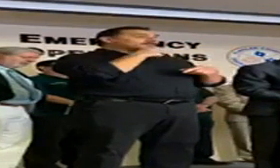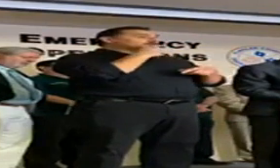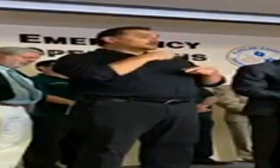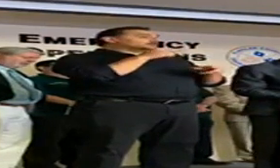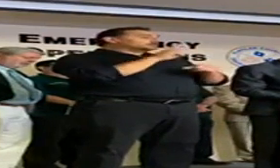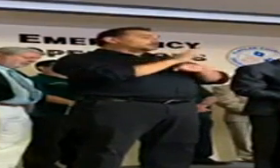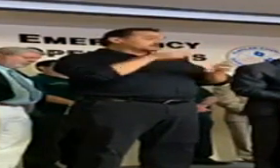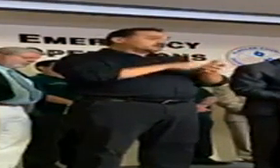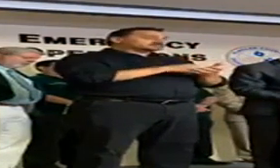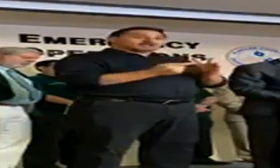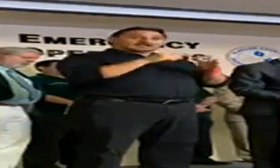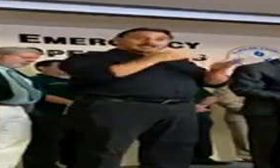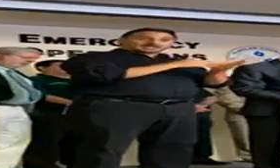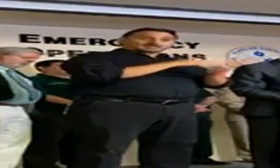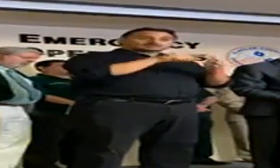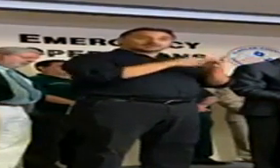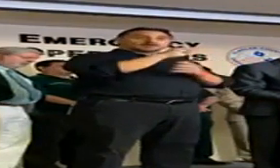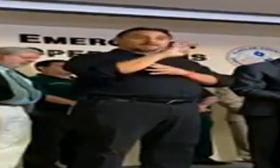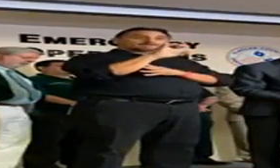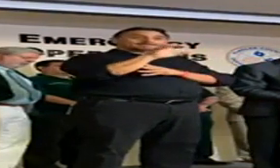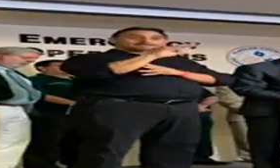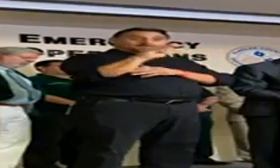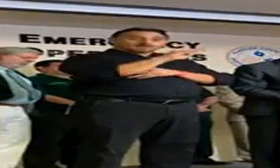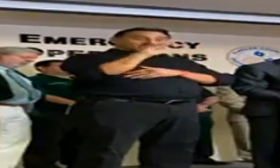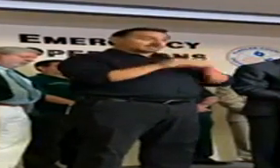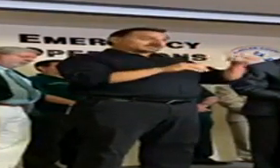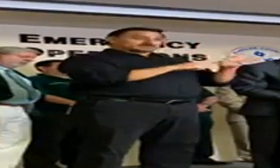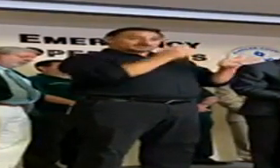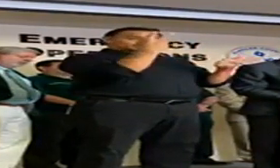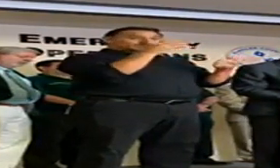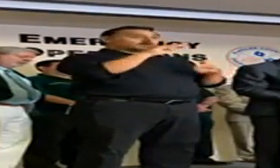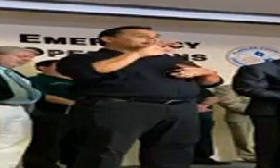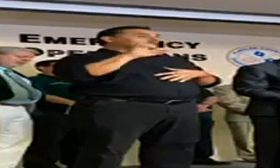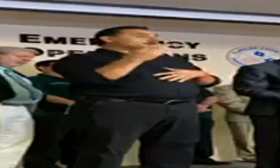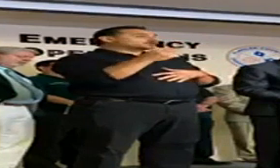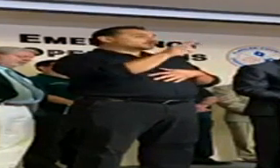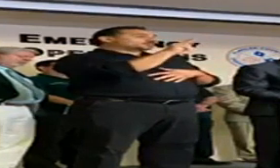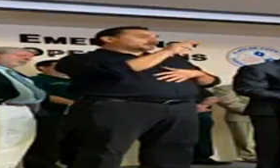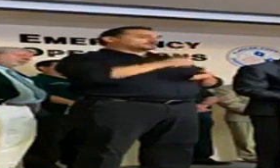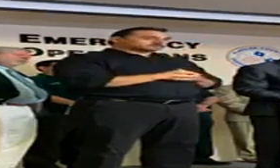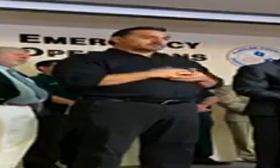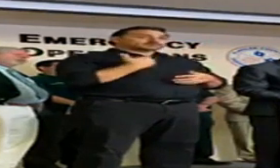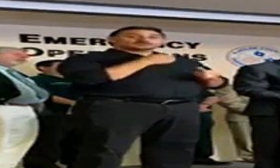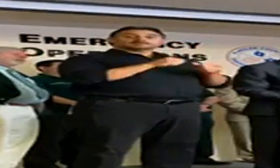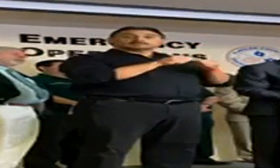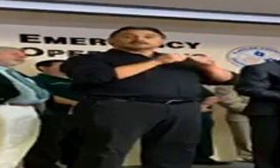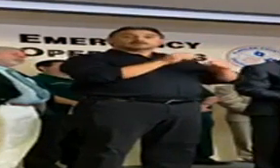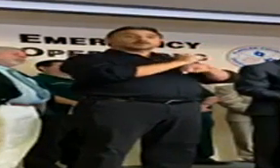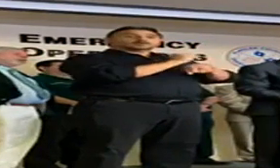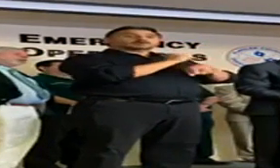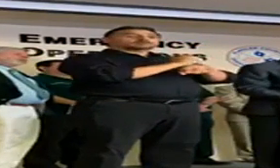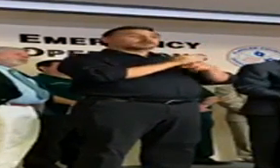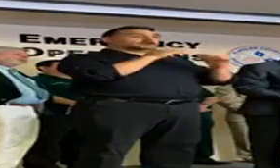this service. So once again, starting Monday from 10 to noon on Monday, March 23rd. We continue to work on an